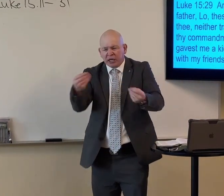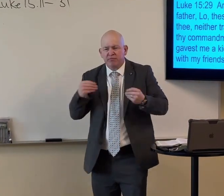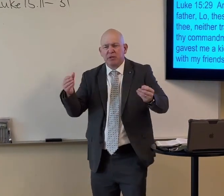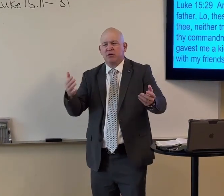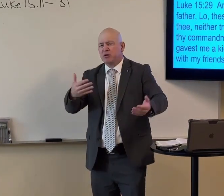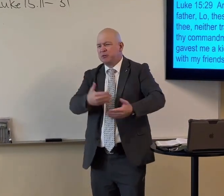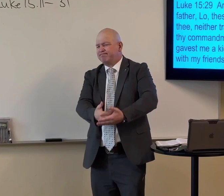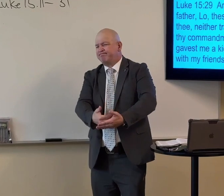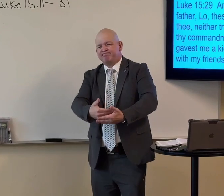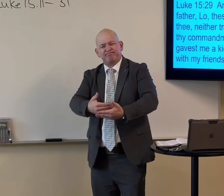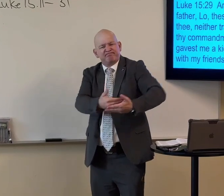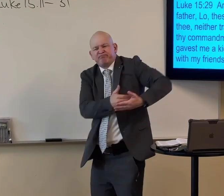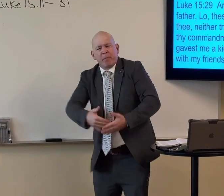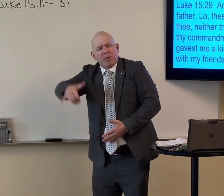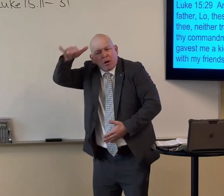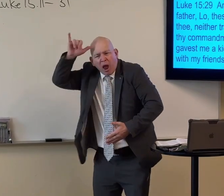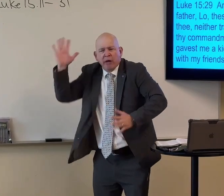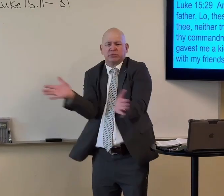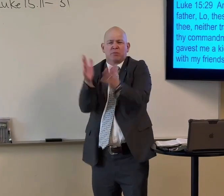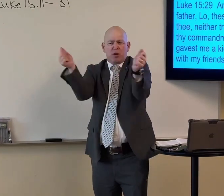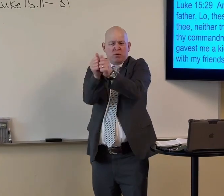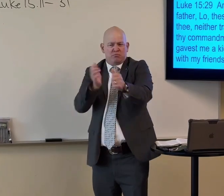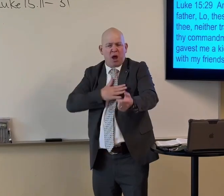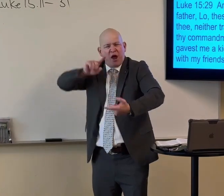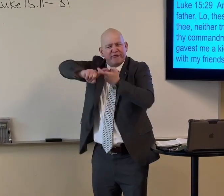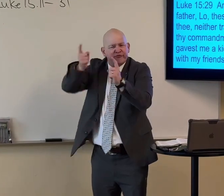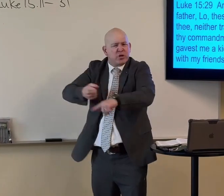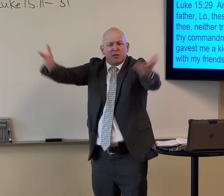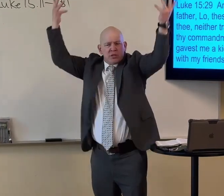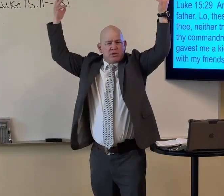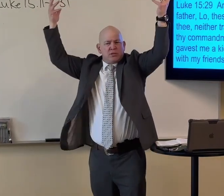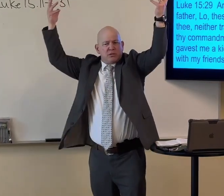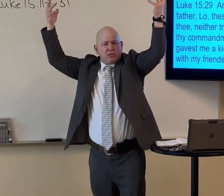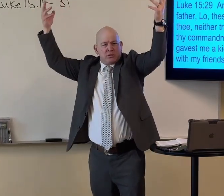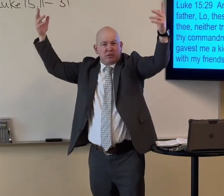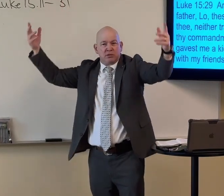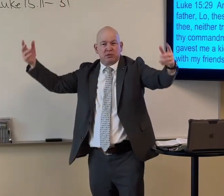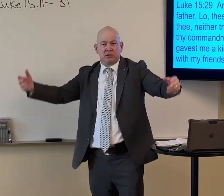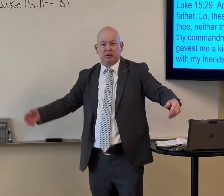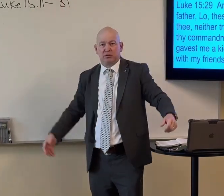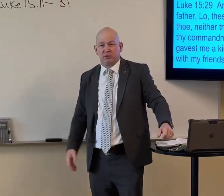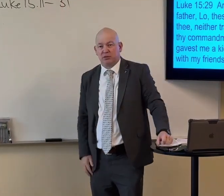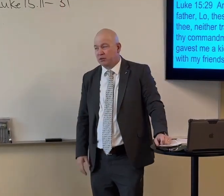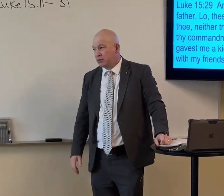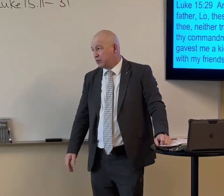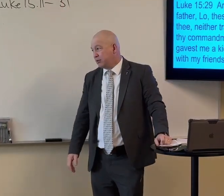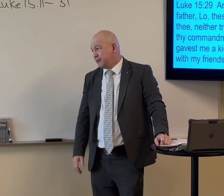It's wrong that you don't give me these things that you gave to him. You did it for him and not for me.